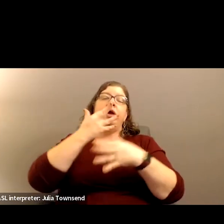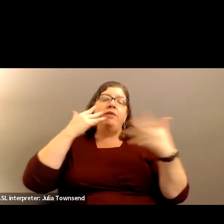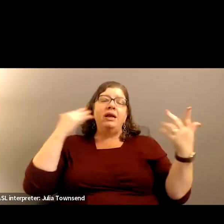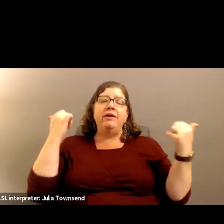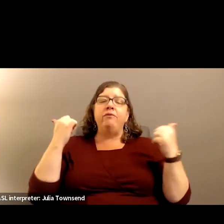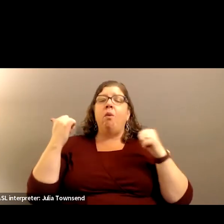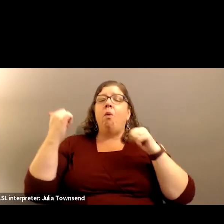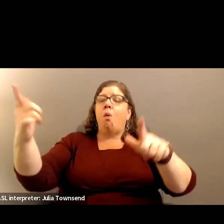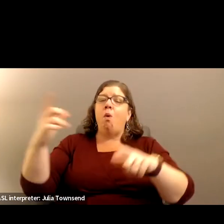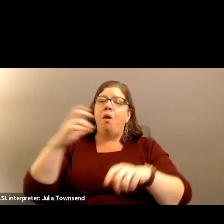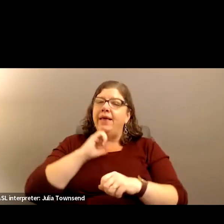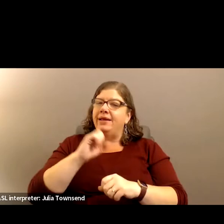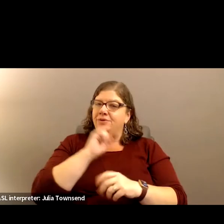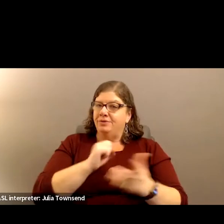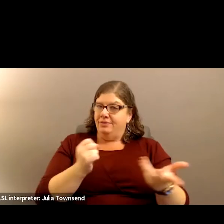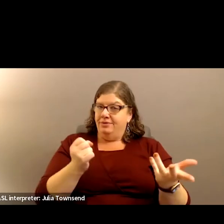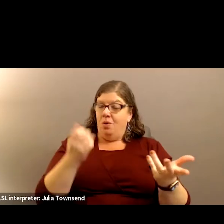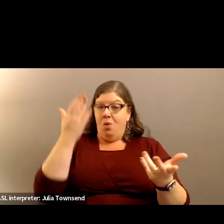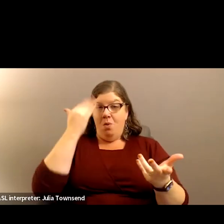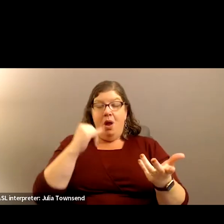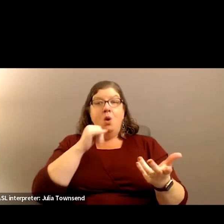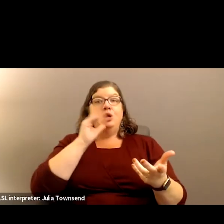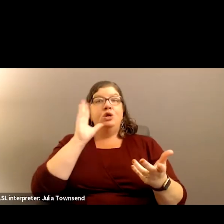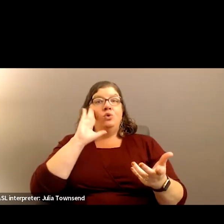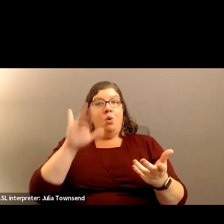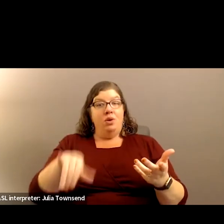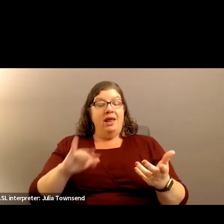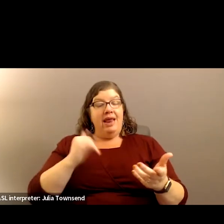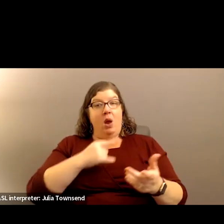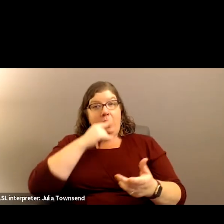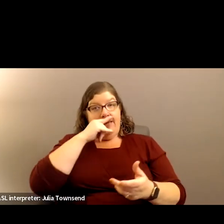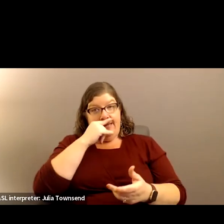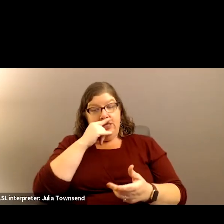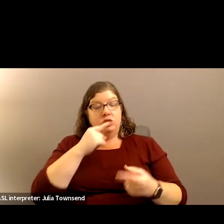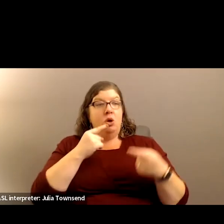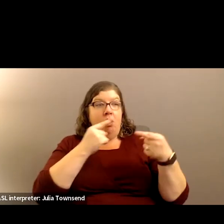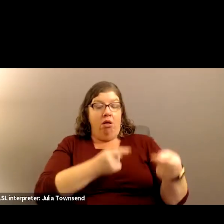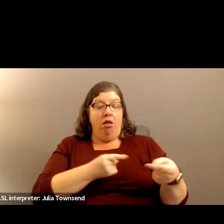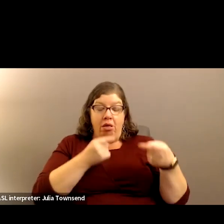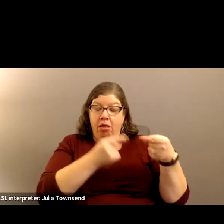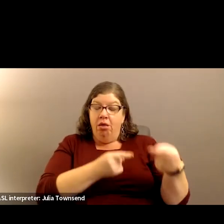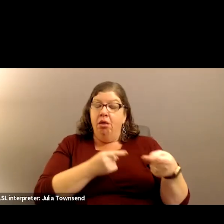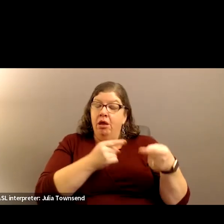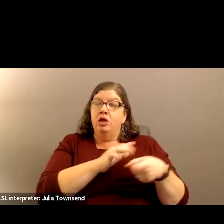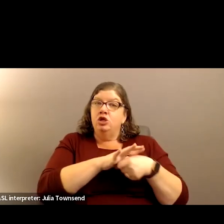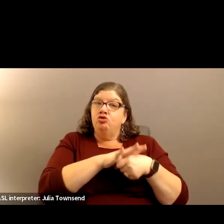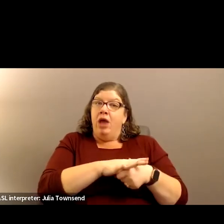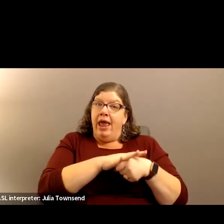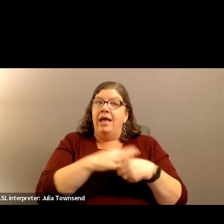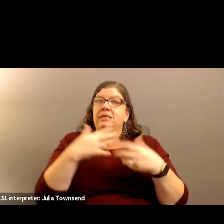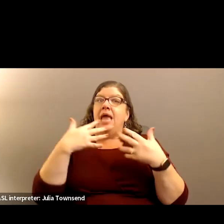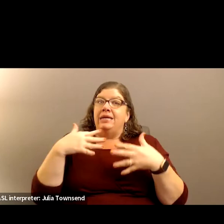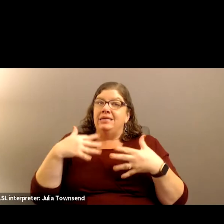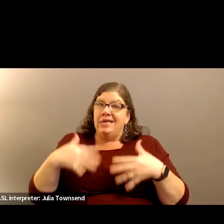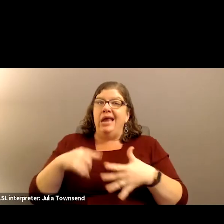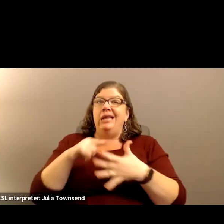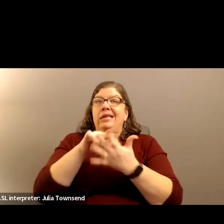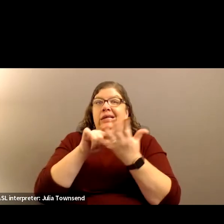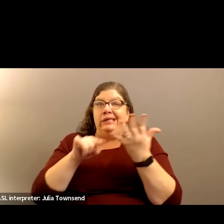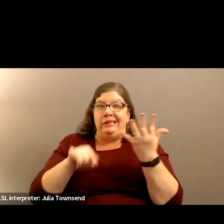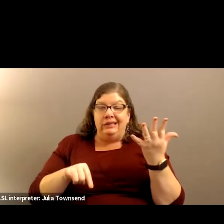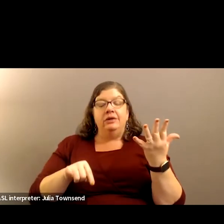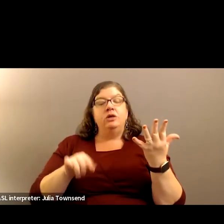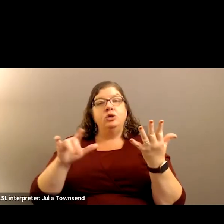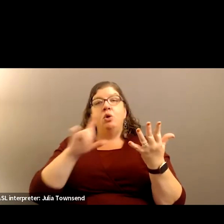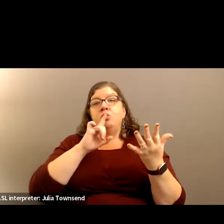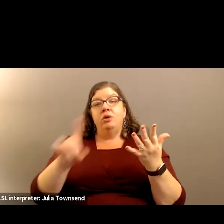ages, because we know that our kids are undergoing stress and anxiety and such. And so, yeah,